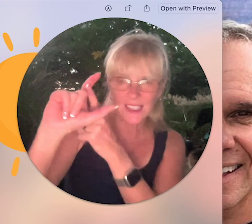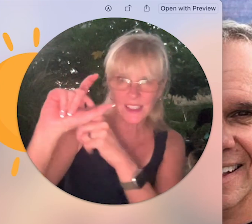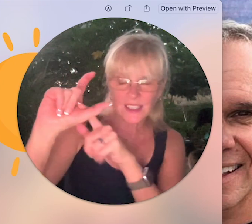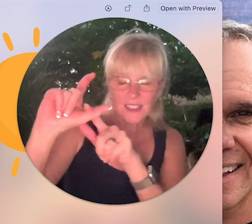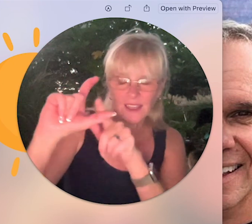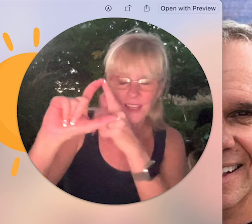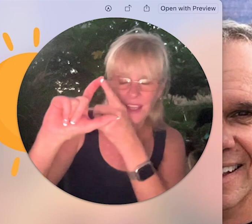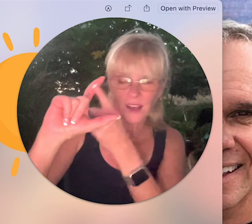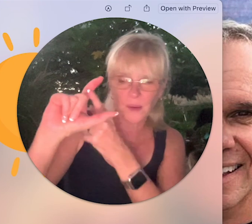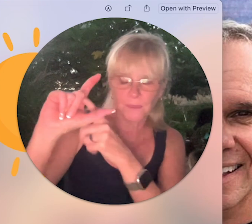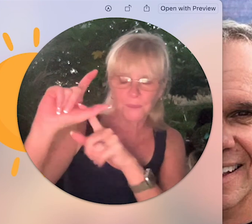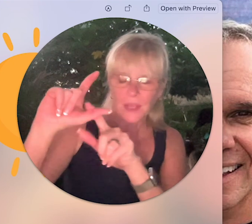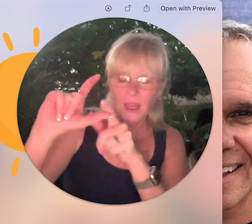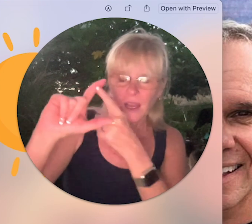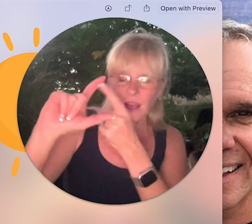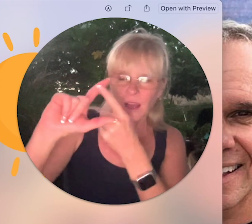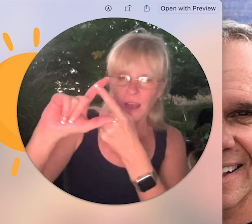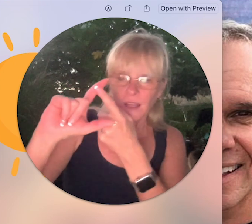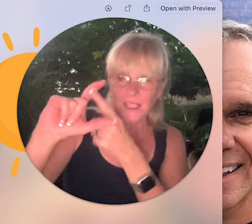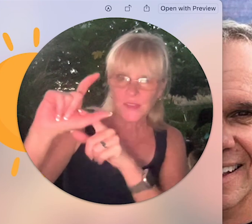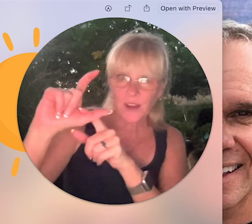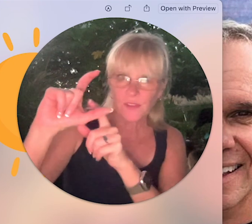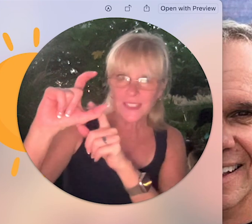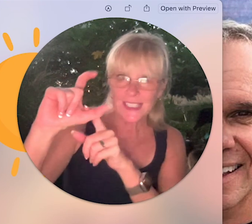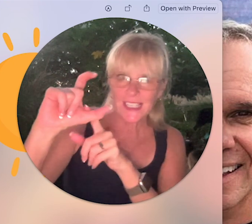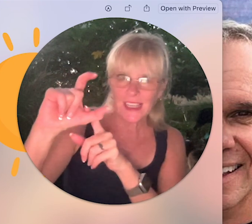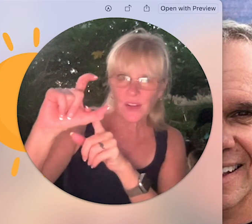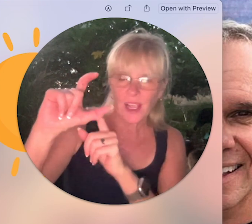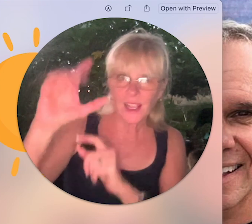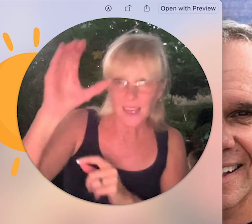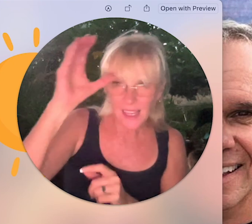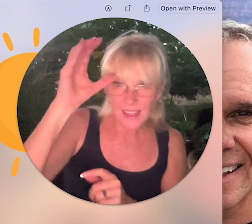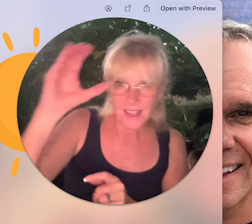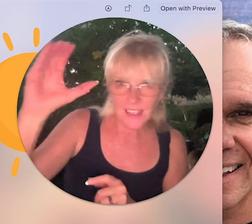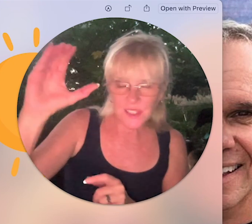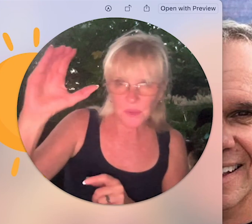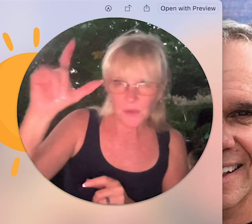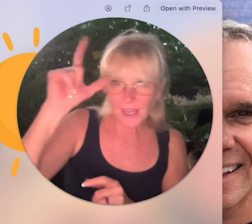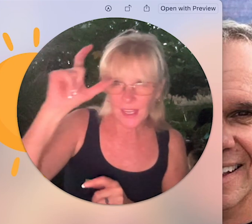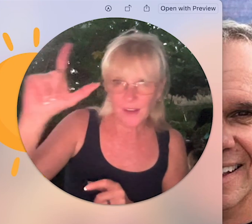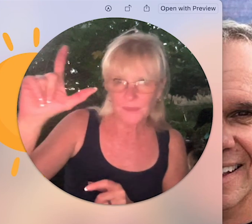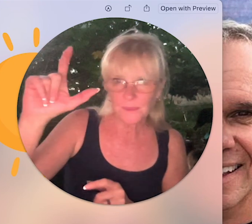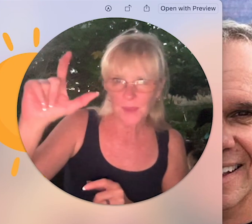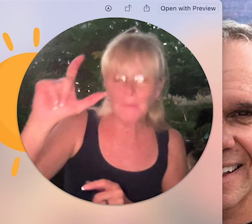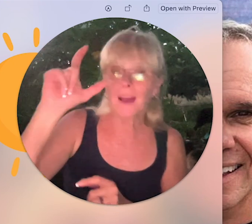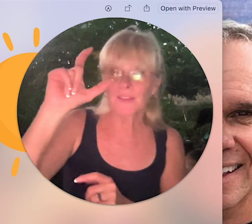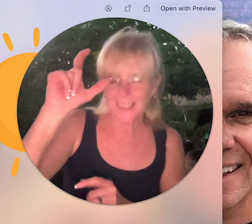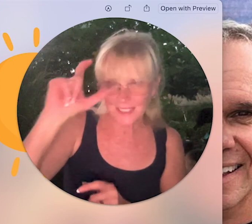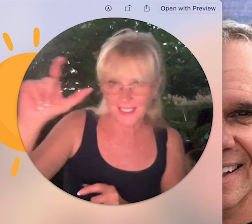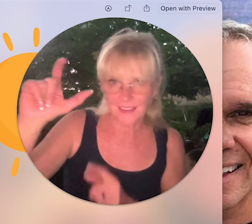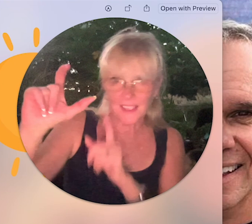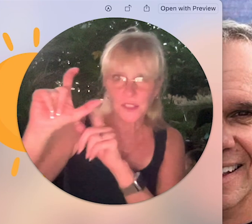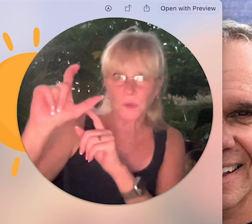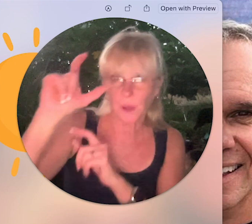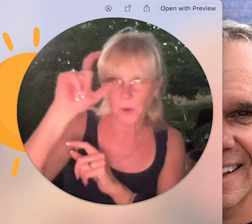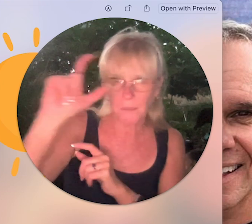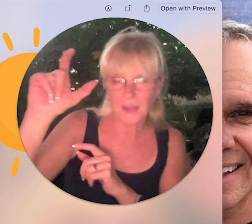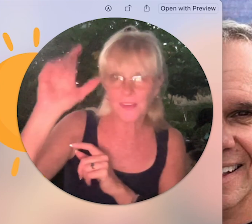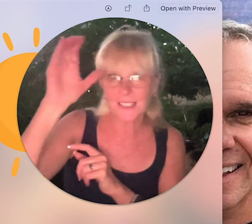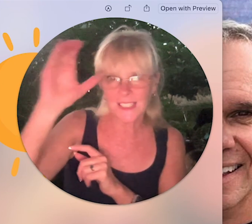the um classifier for sea okay and then this one right here modified sea that's the word I want modify sea